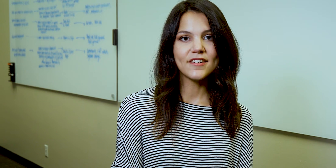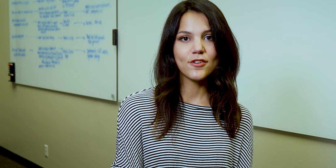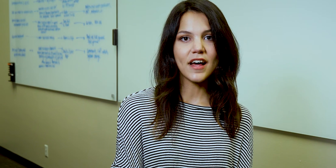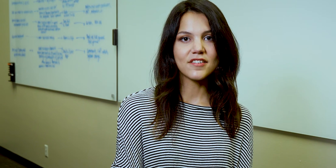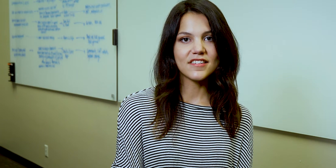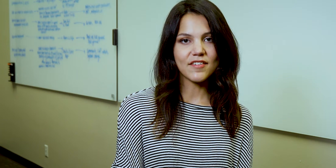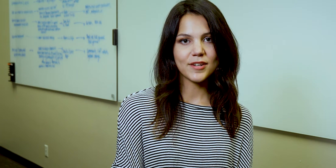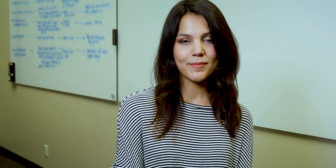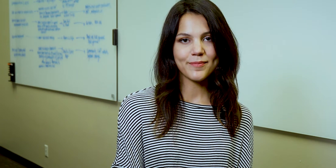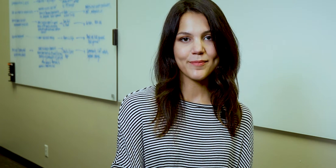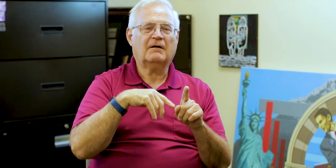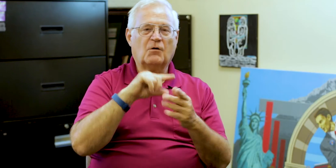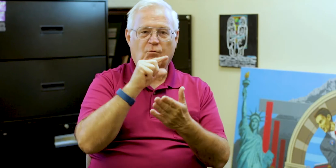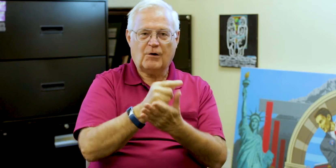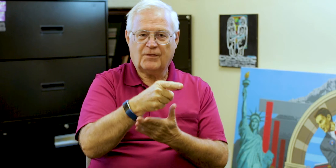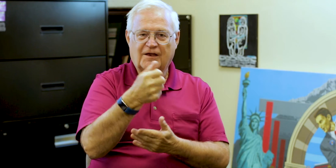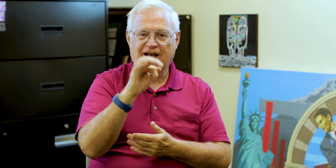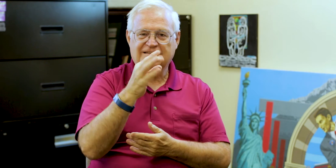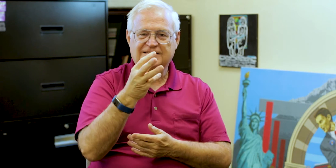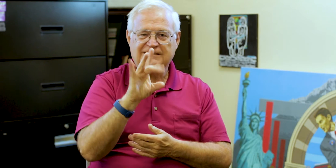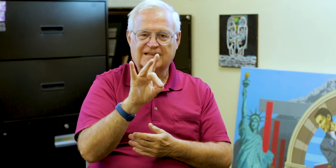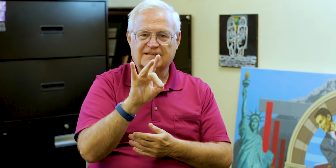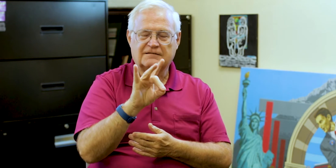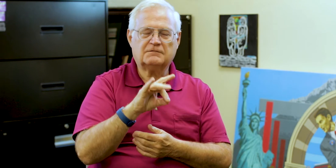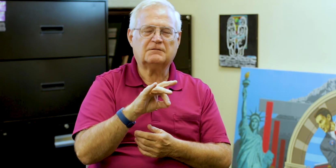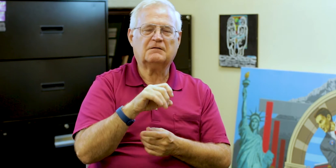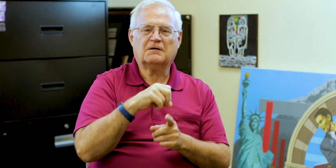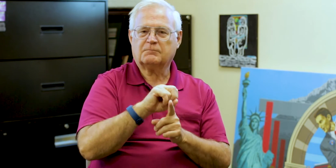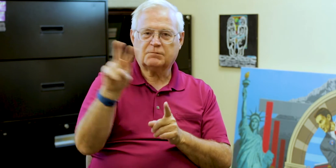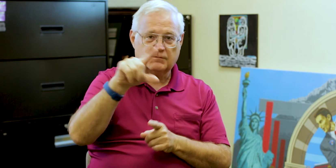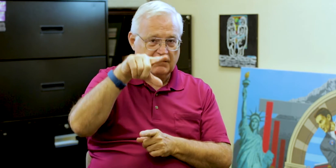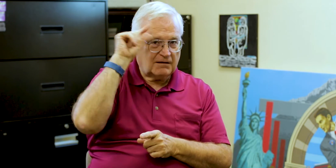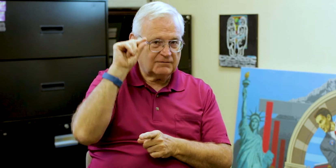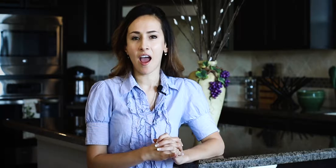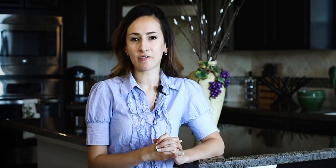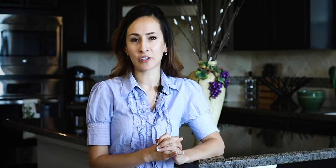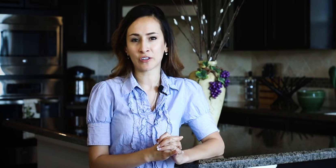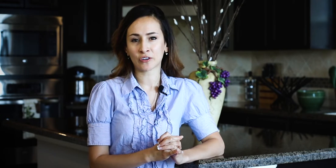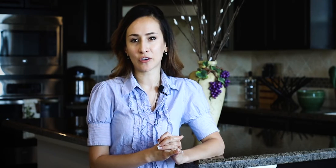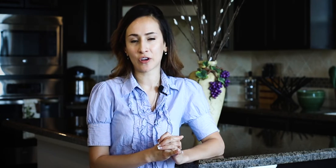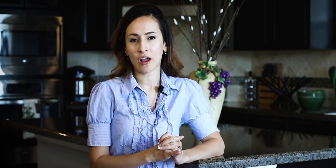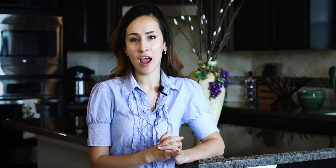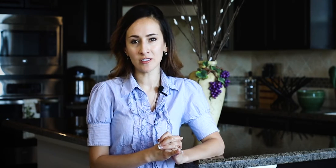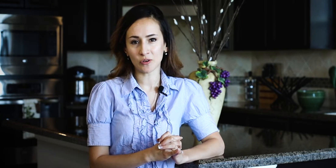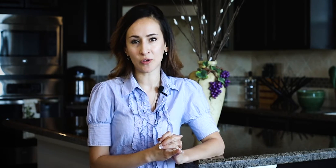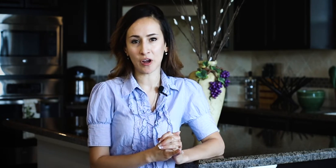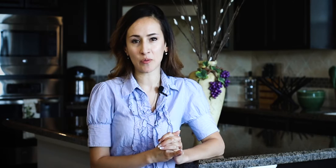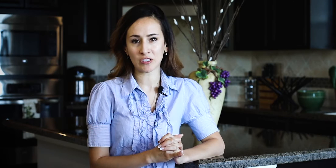in 2007. I graduated in 1968 and went to Gallaudet College. After high school, I went